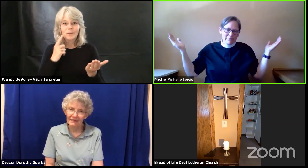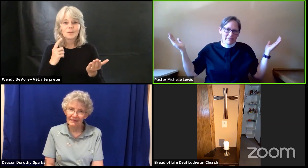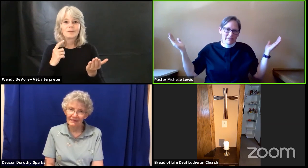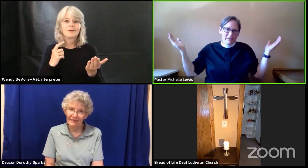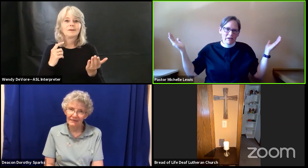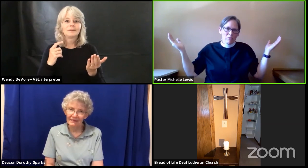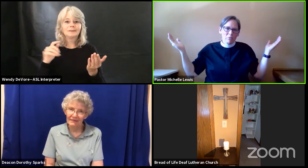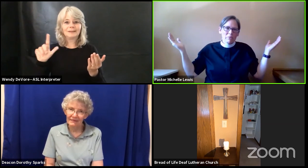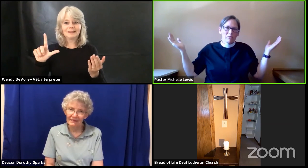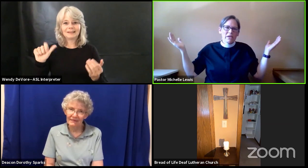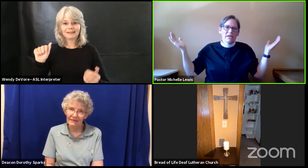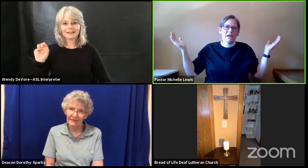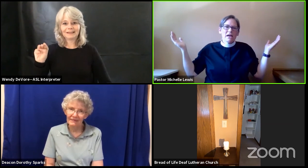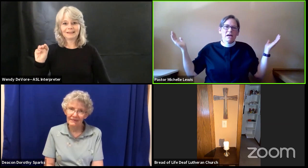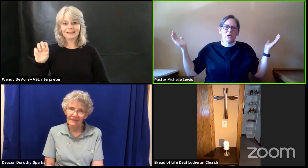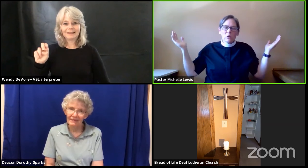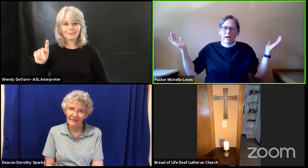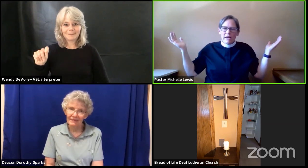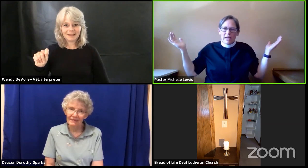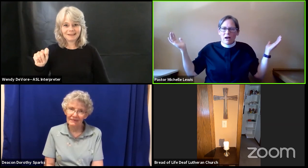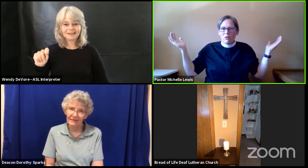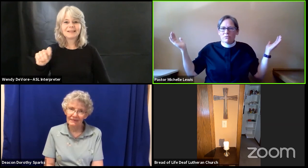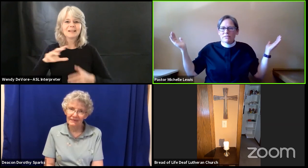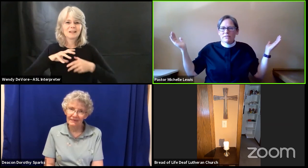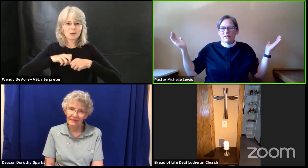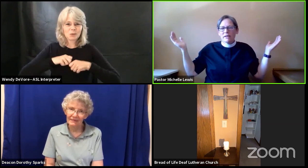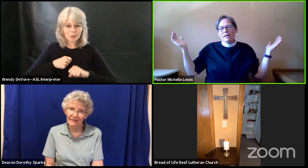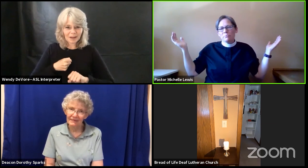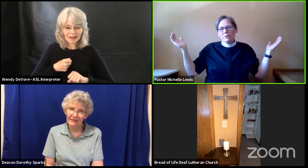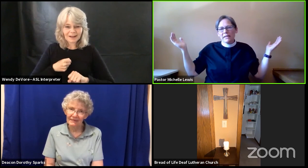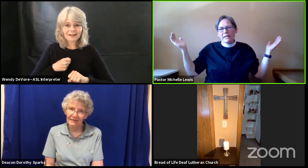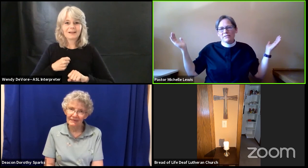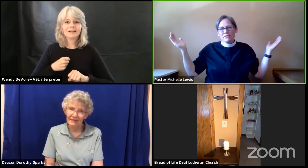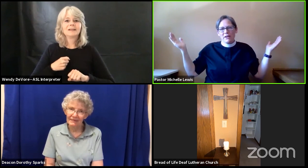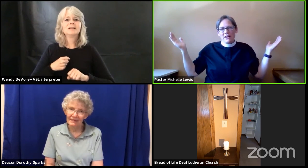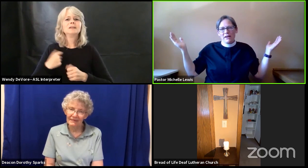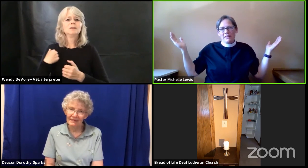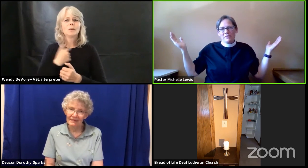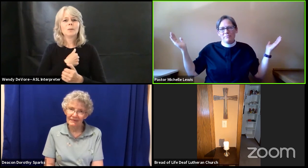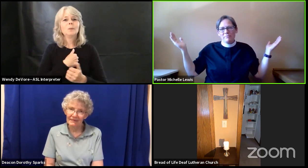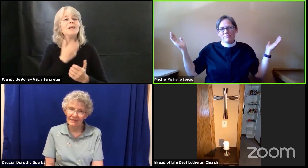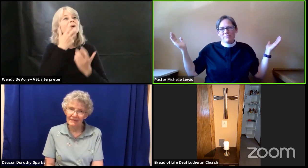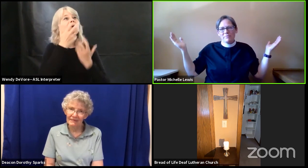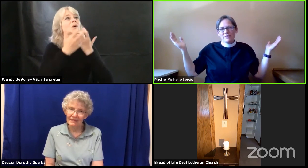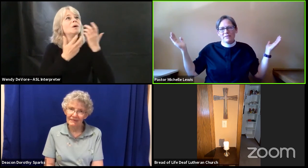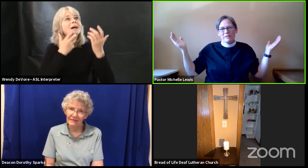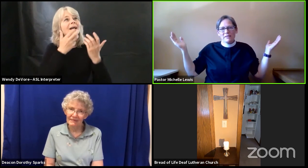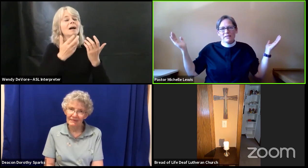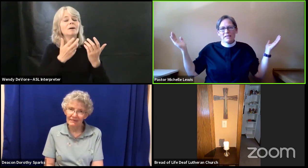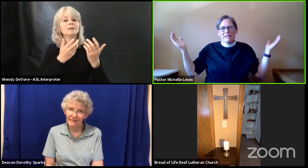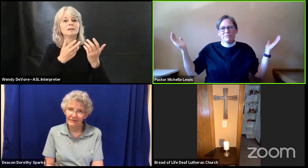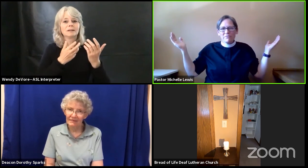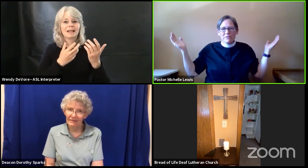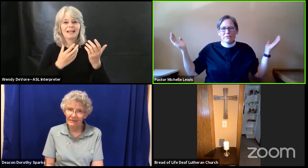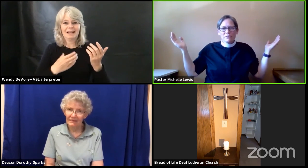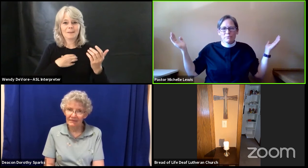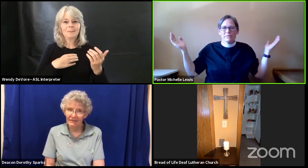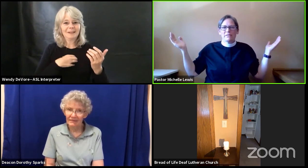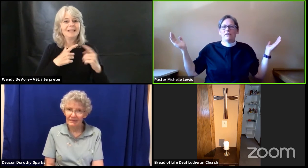when we cry out and complain to God, it feels risky.